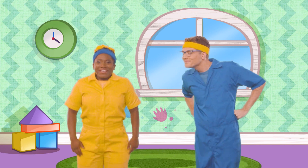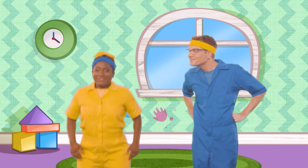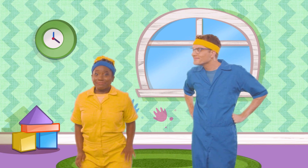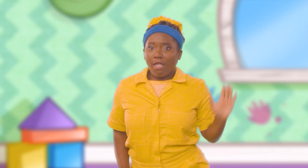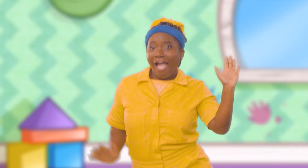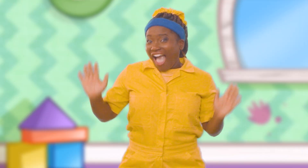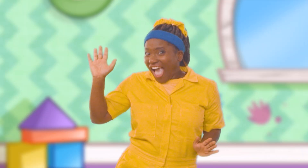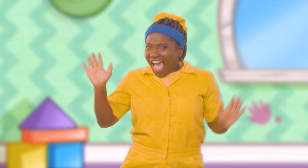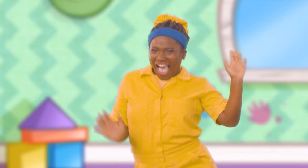Woohoo!